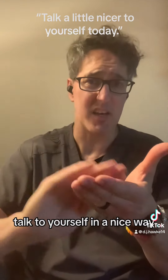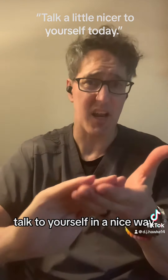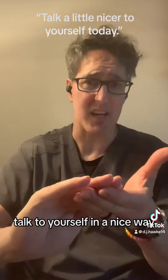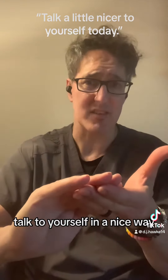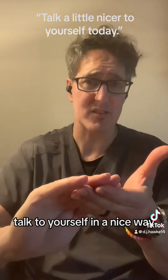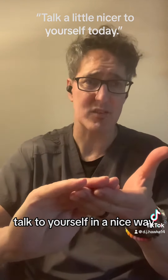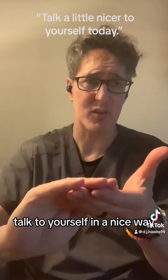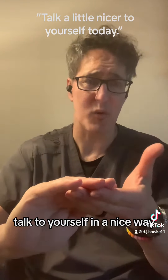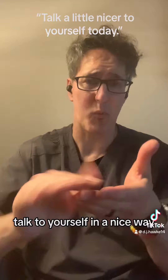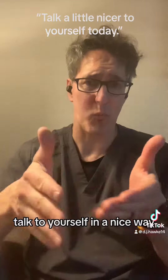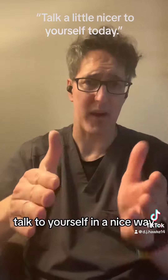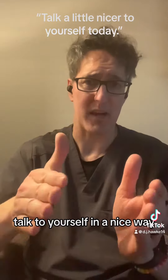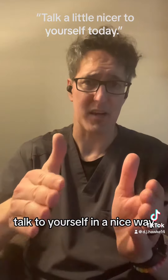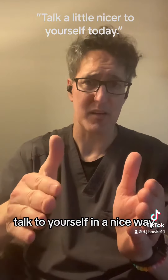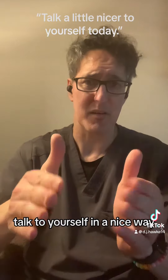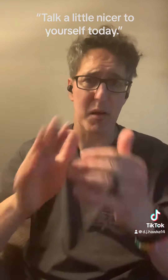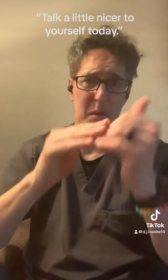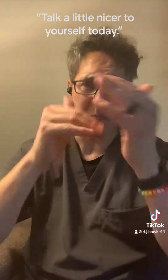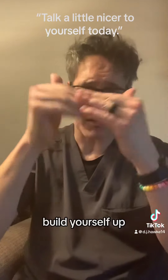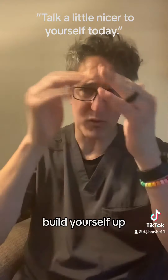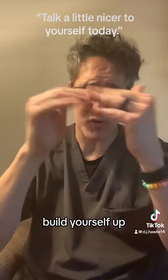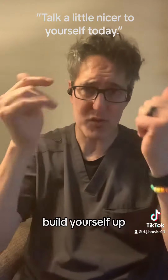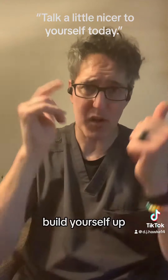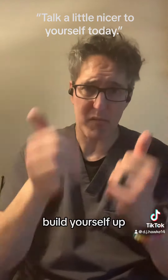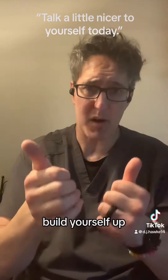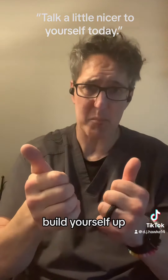nice way. Build yourself up